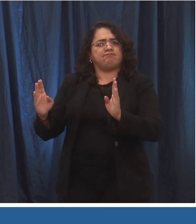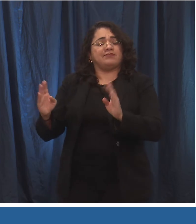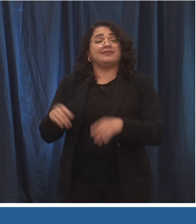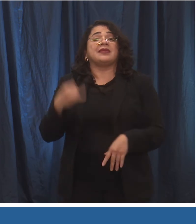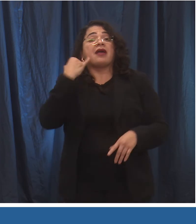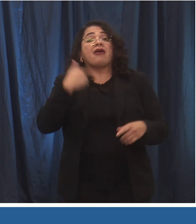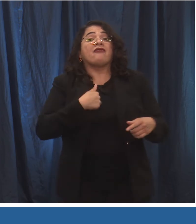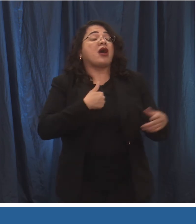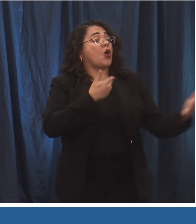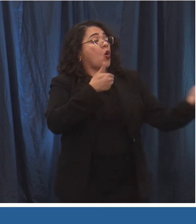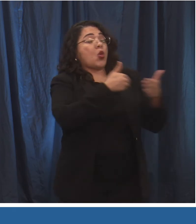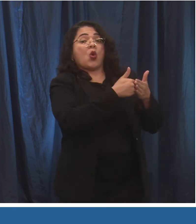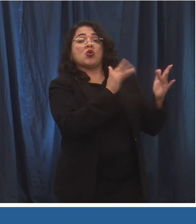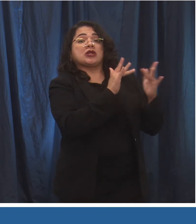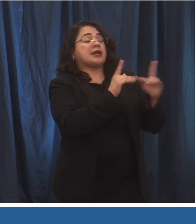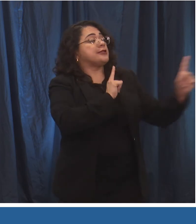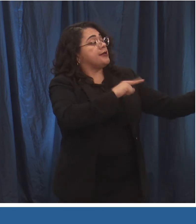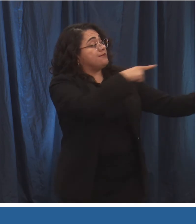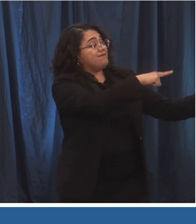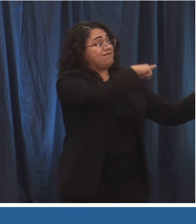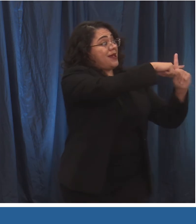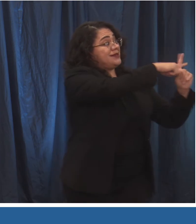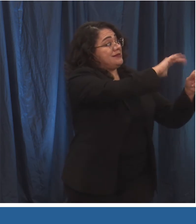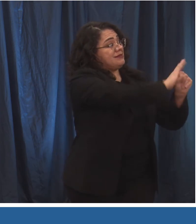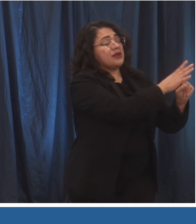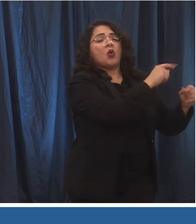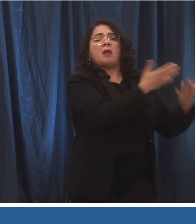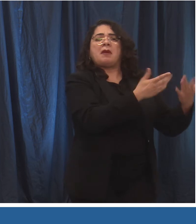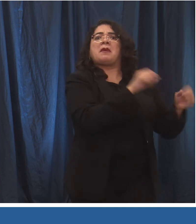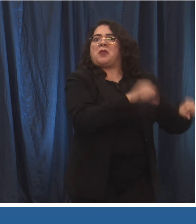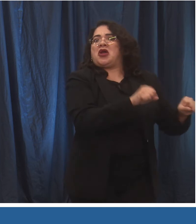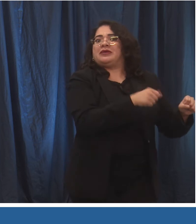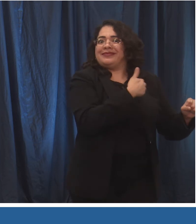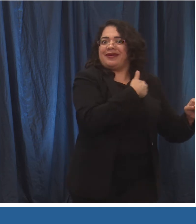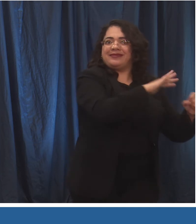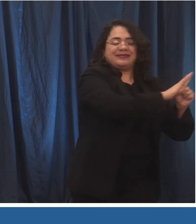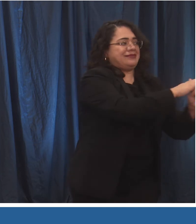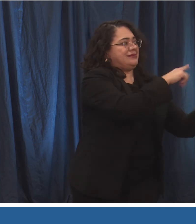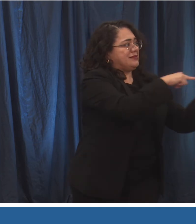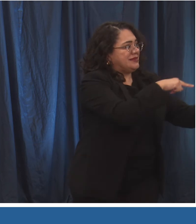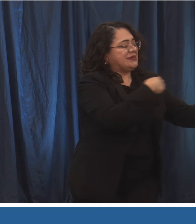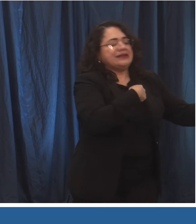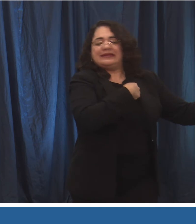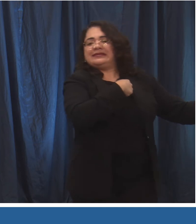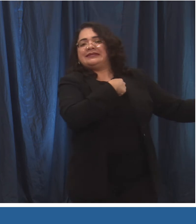been in close contact with someone who has or is likely to have COVID-19 must self-quarantine.